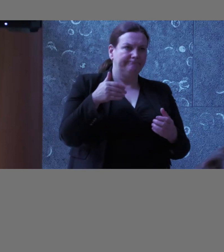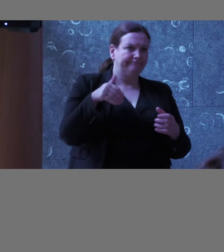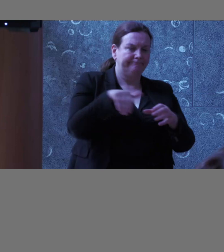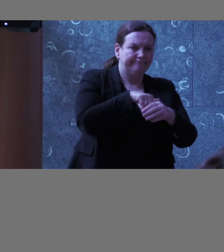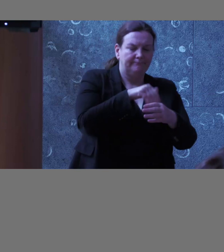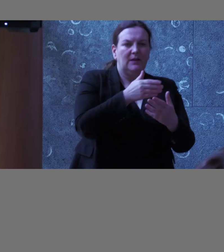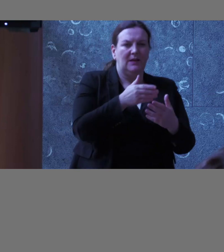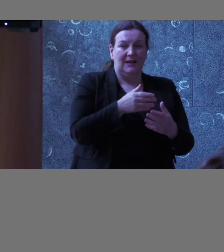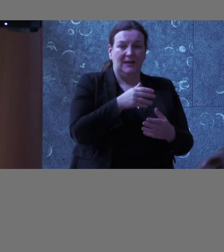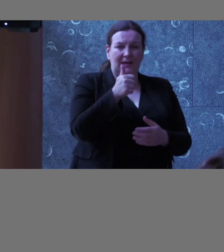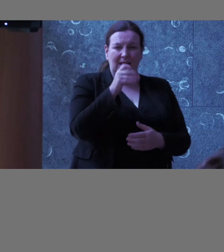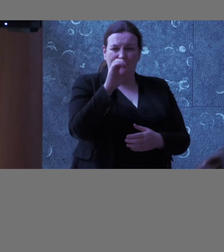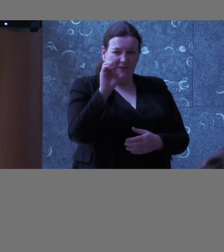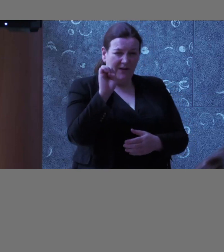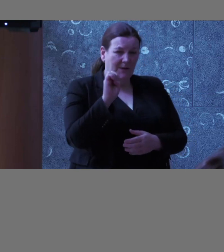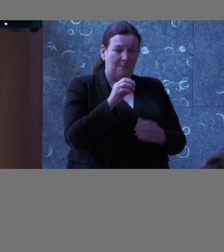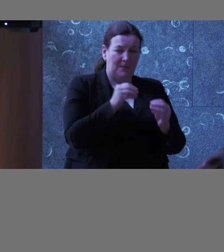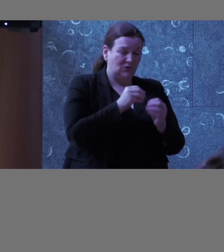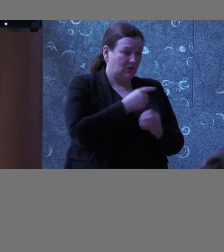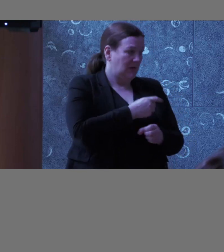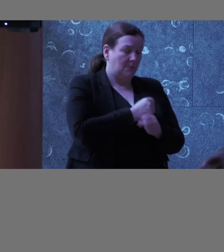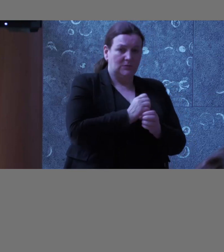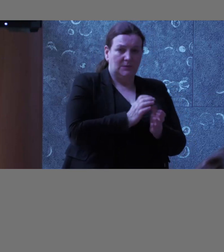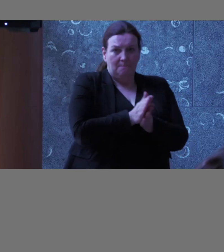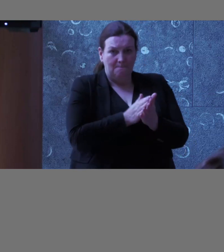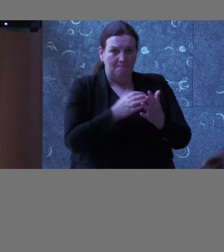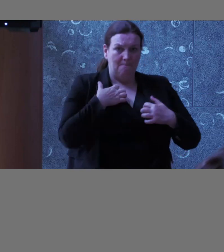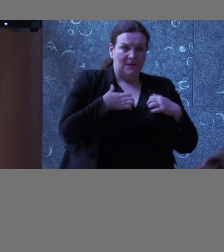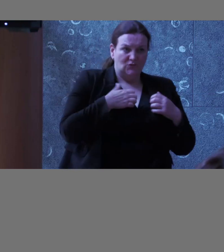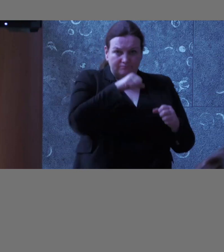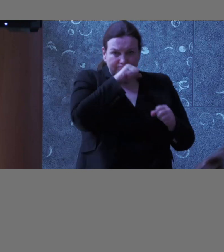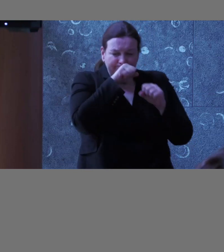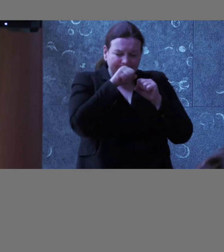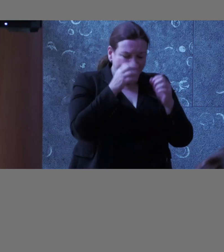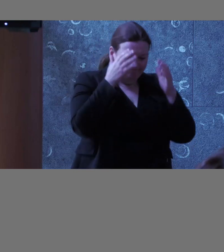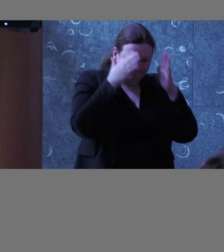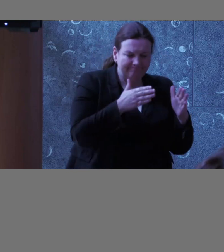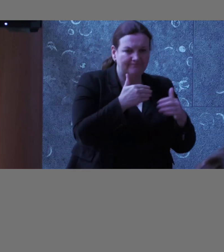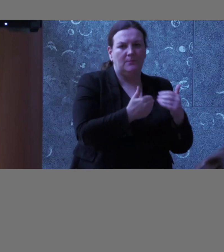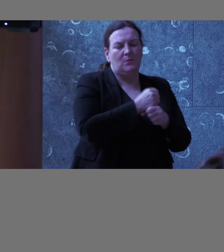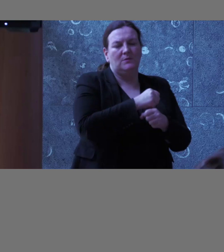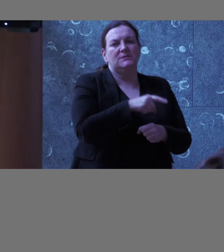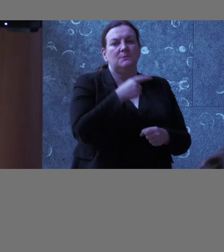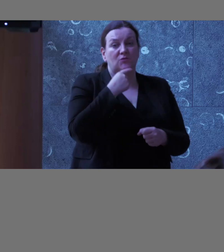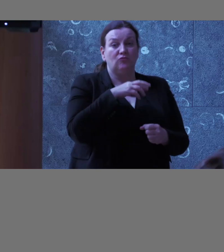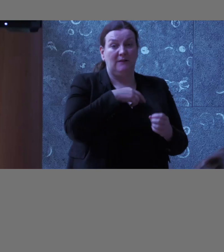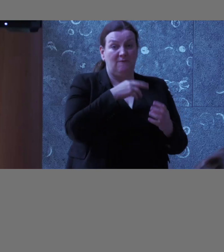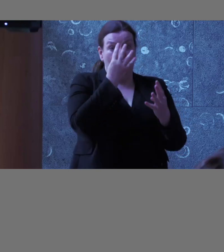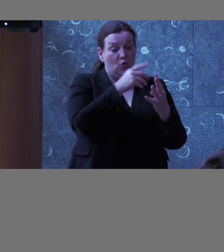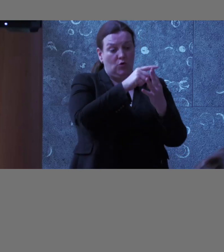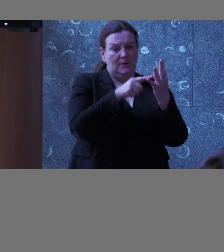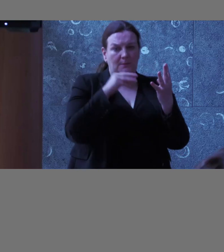mentioned around passion, then how we operationalize it is that we broke it out into, I suppose, four key areas,